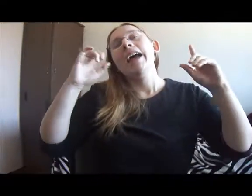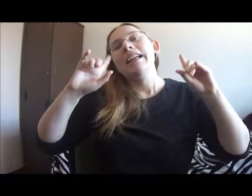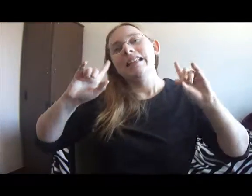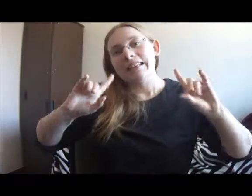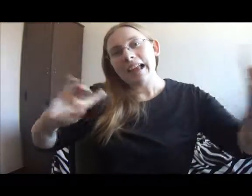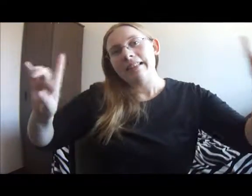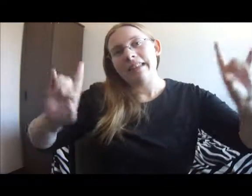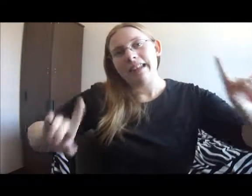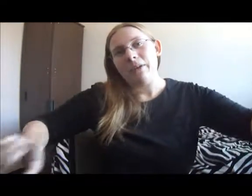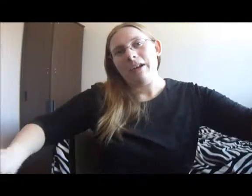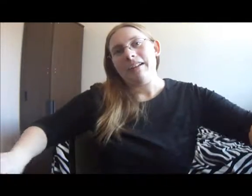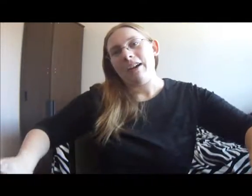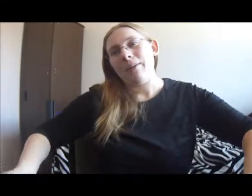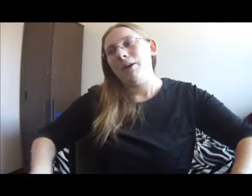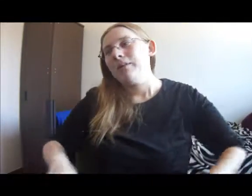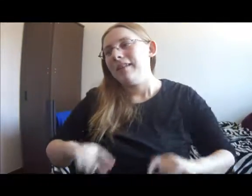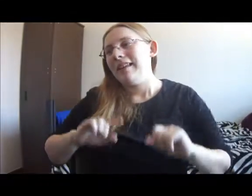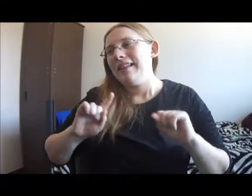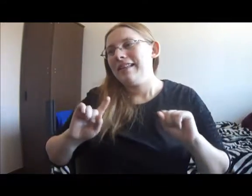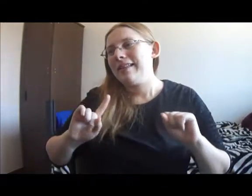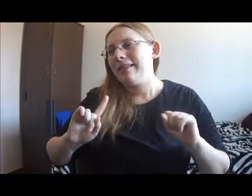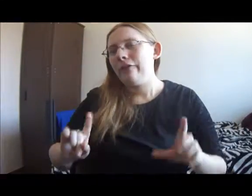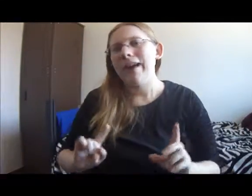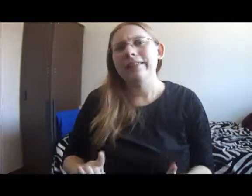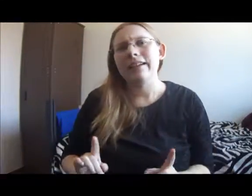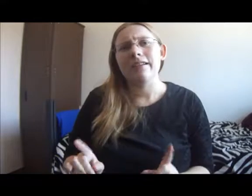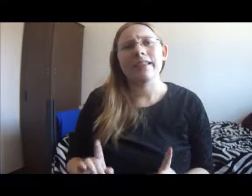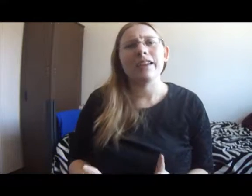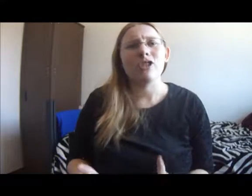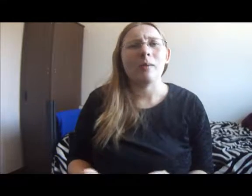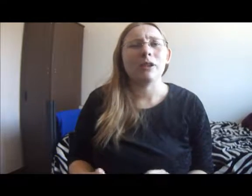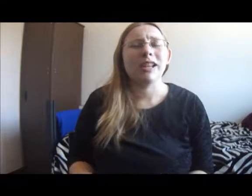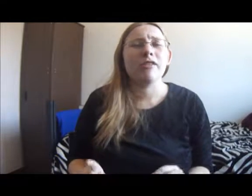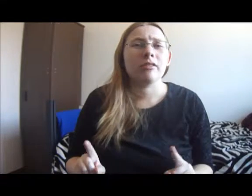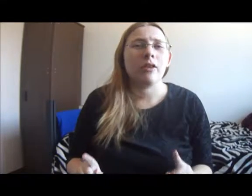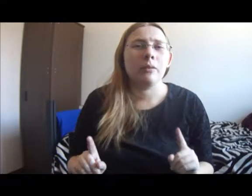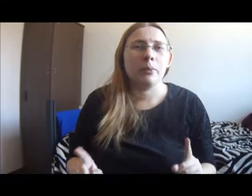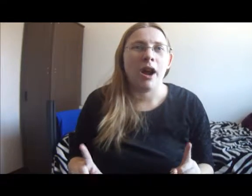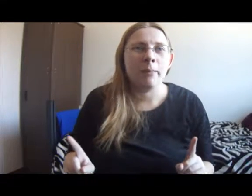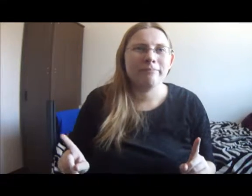The last thing I want to talk about is the fact that our second chapter here is called The Bribe.